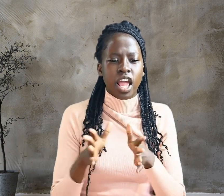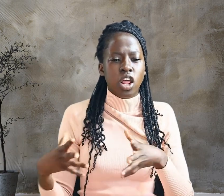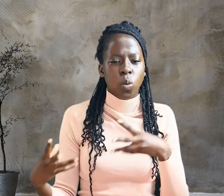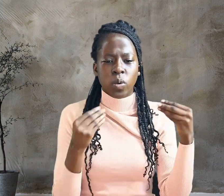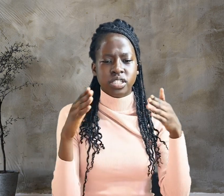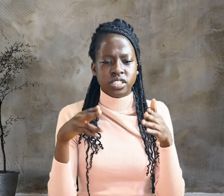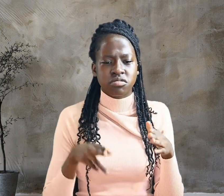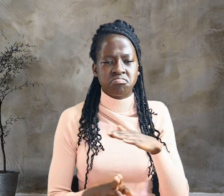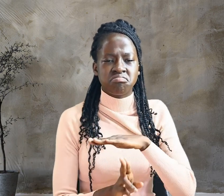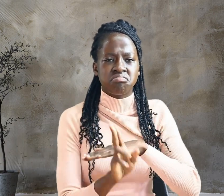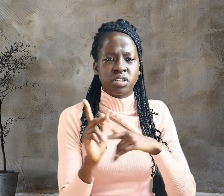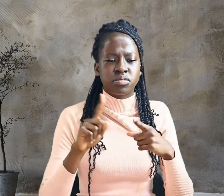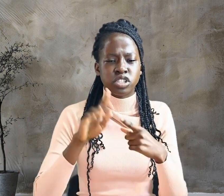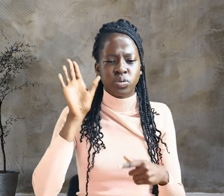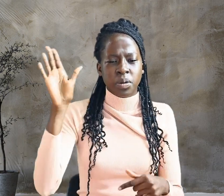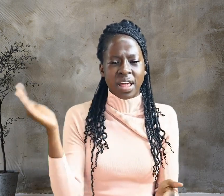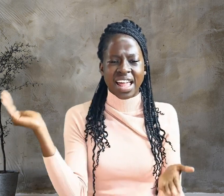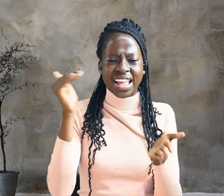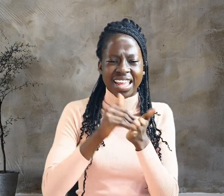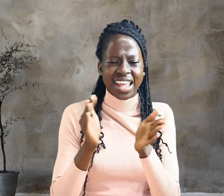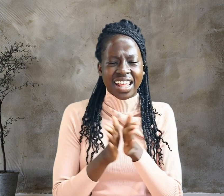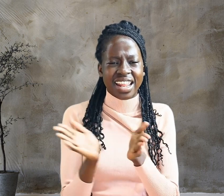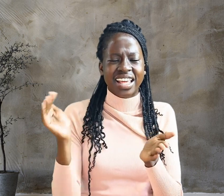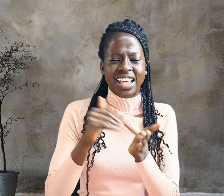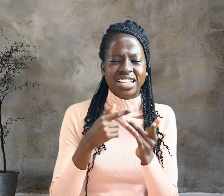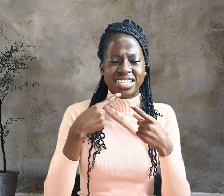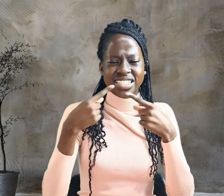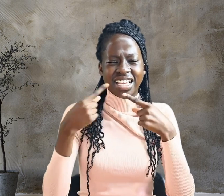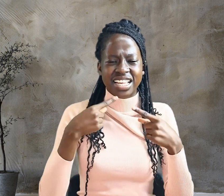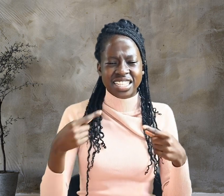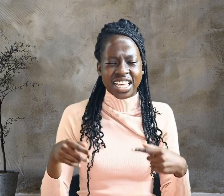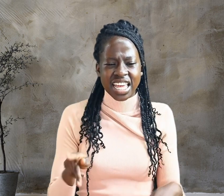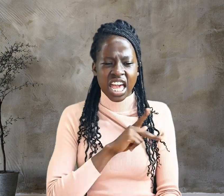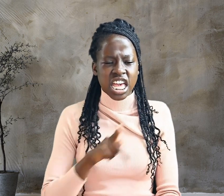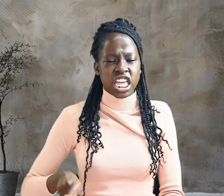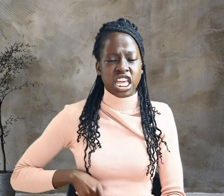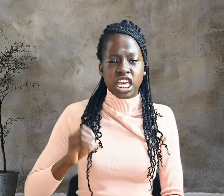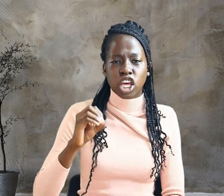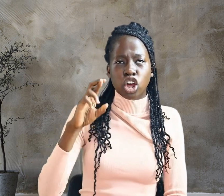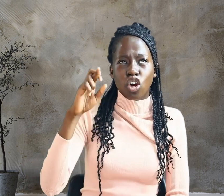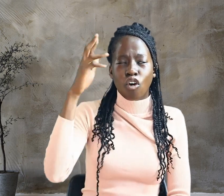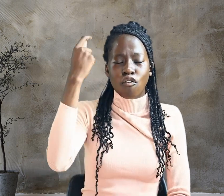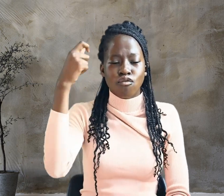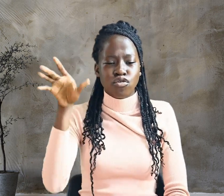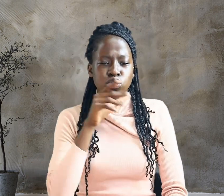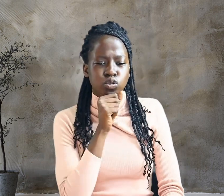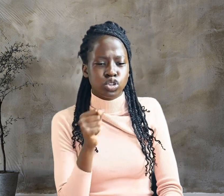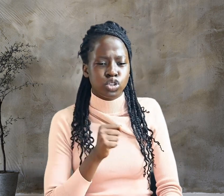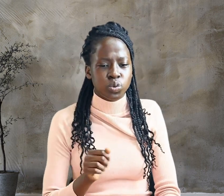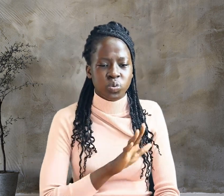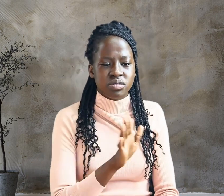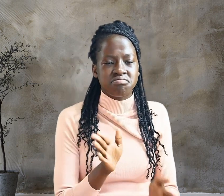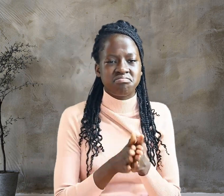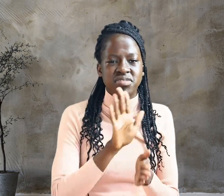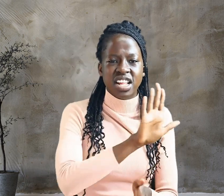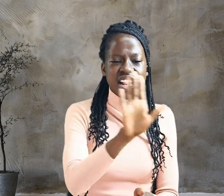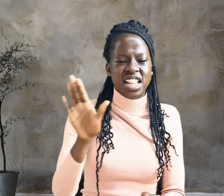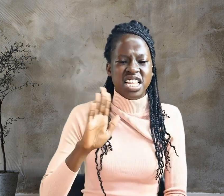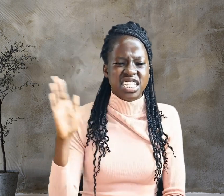him again and again, saying, Hail, King of the Jews! And they slapped him in the